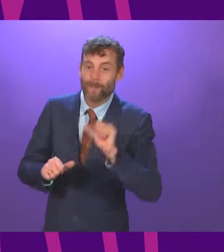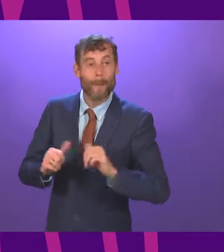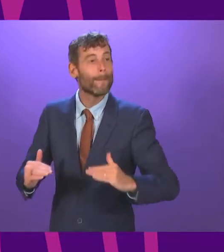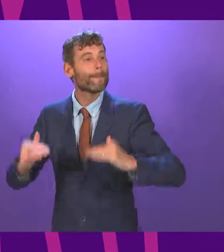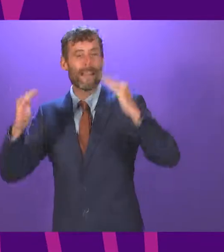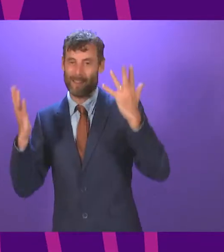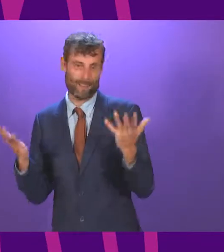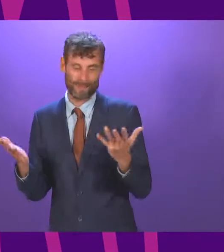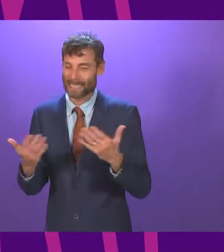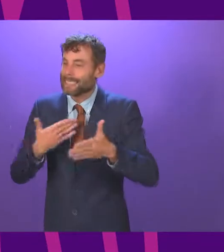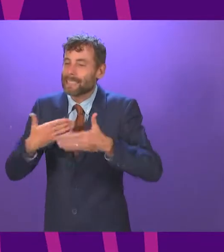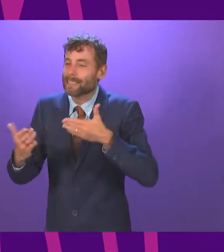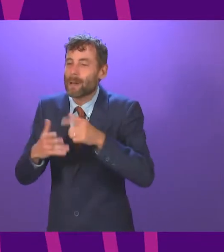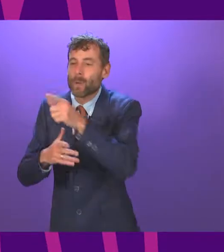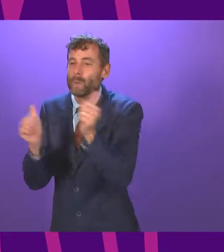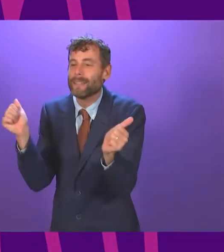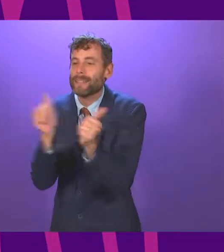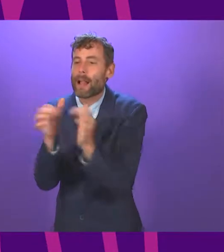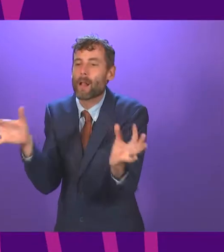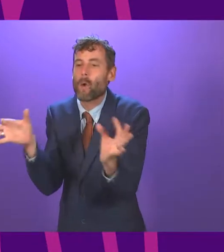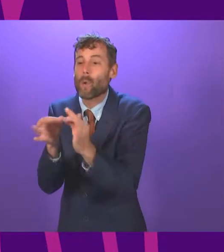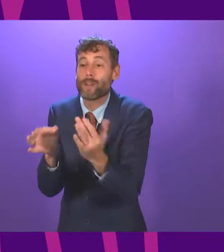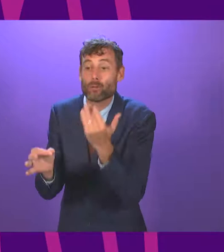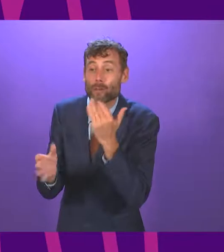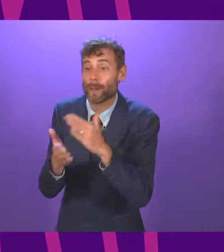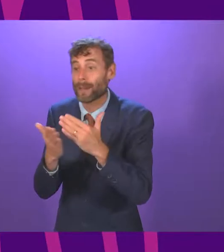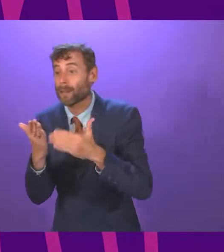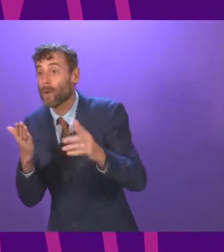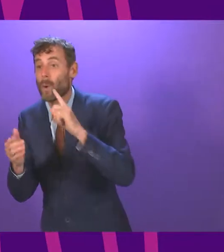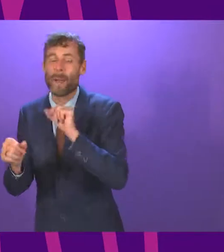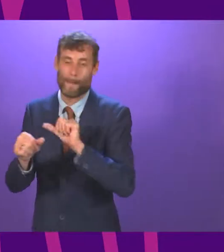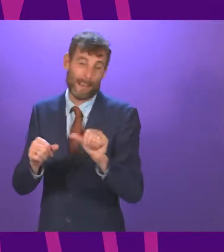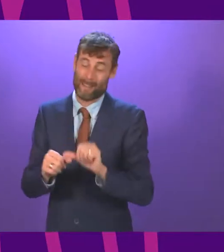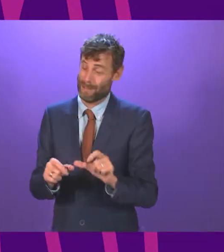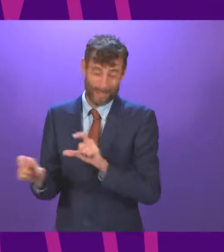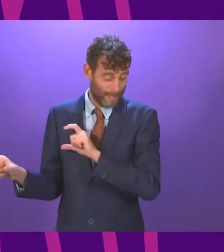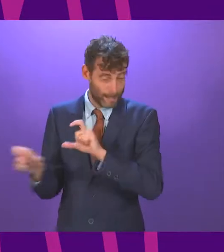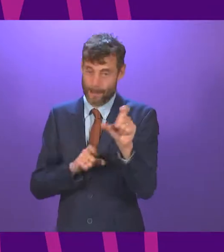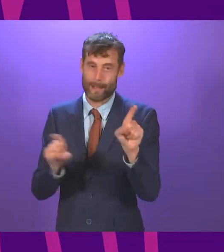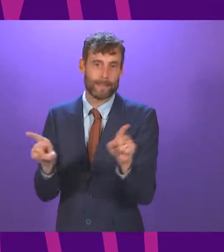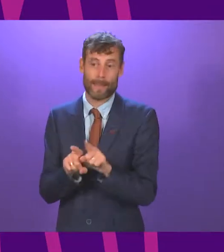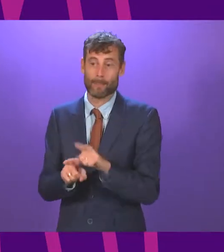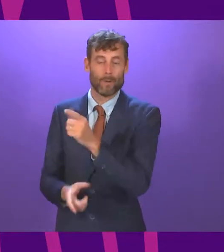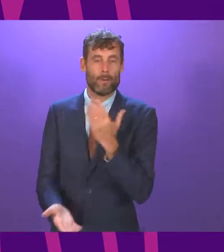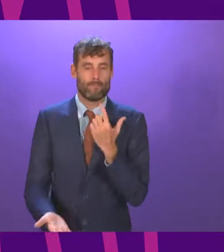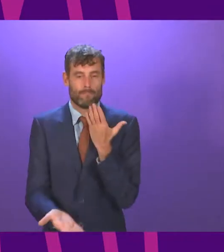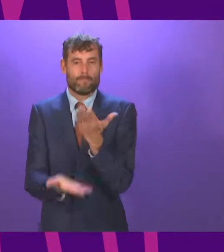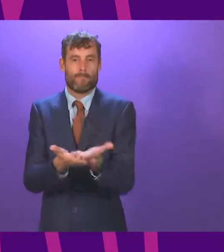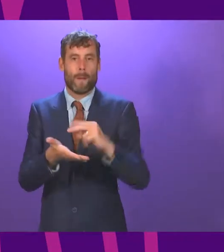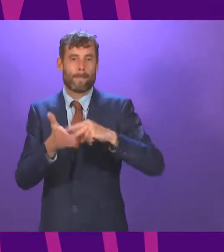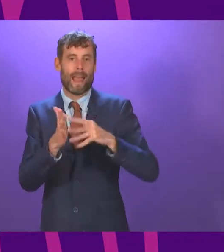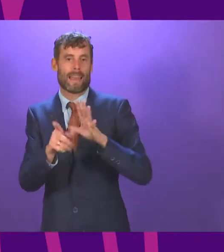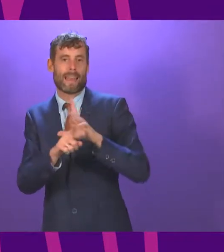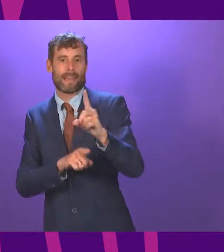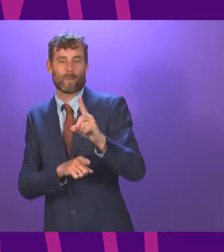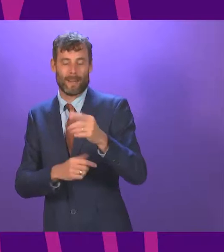debate or coalition deal can change that. So while I look forward to debating the SNP Greens' belated programme for government next week, I